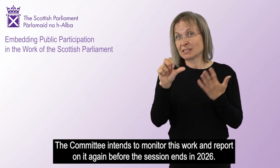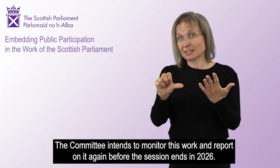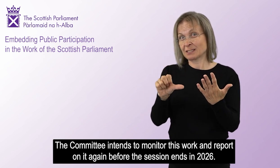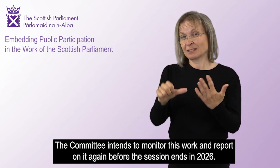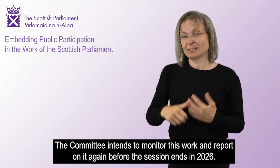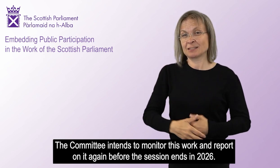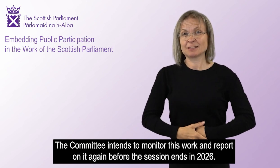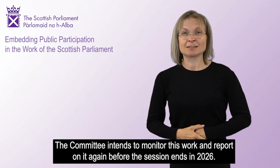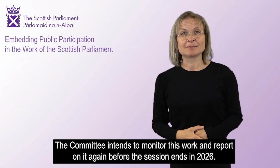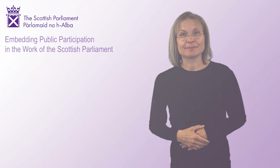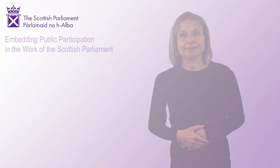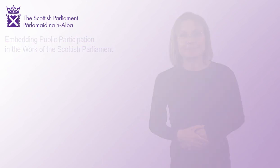Please introduce